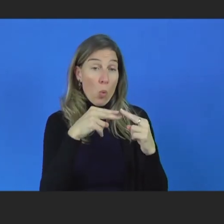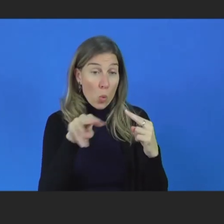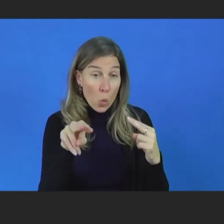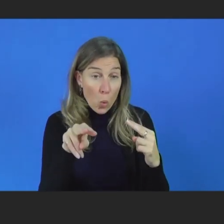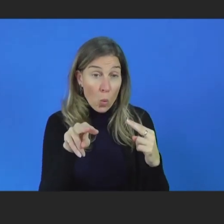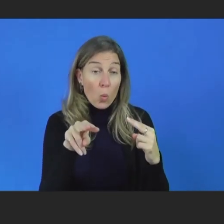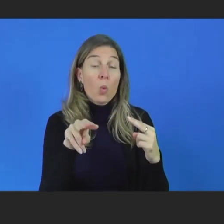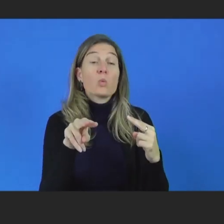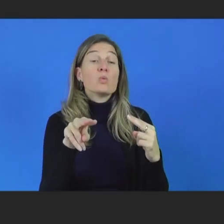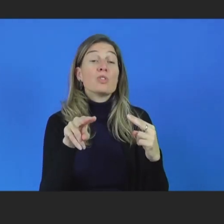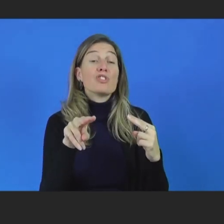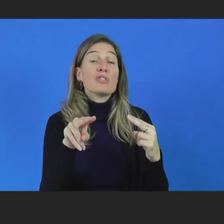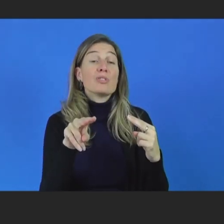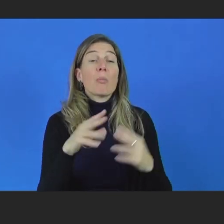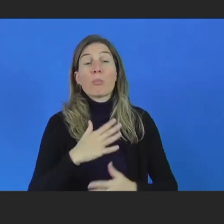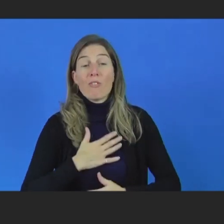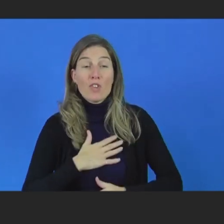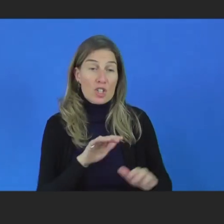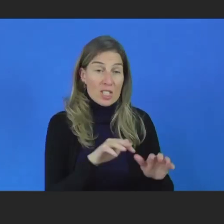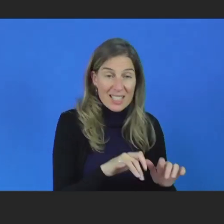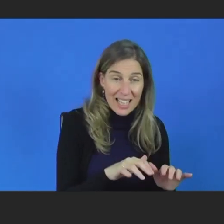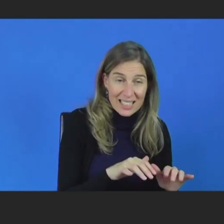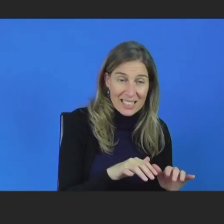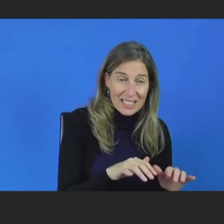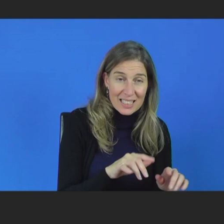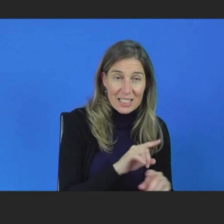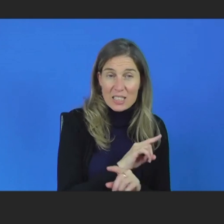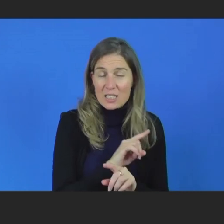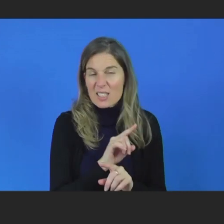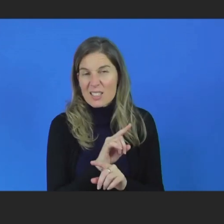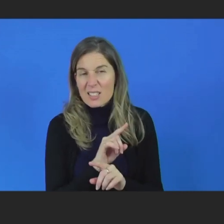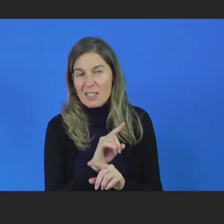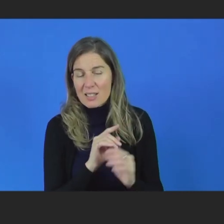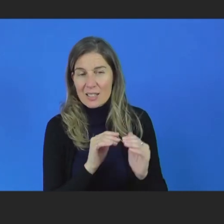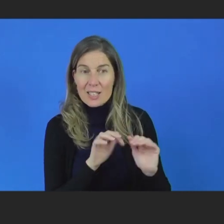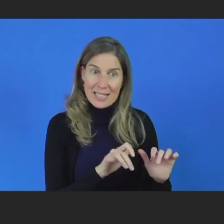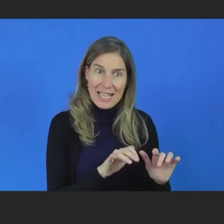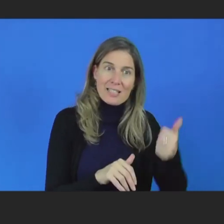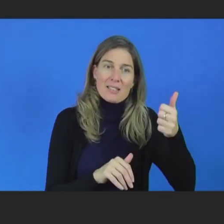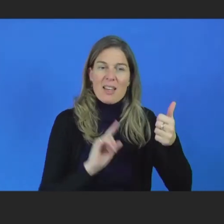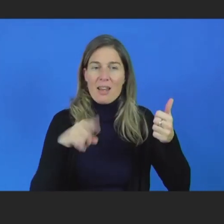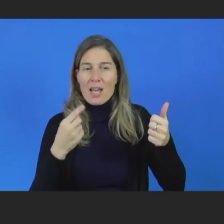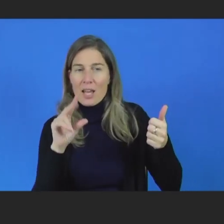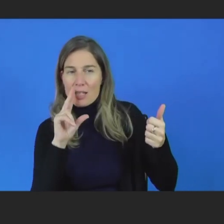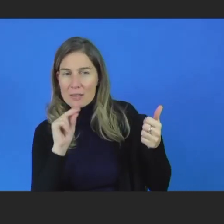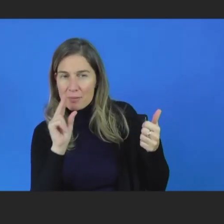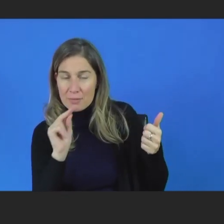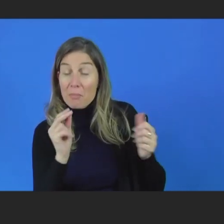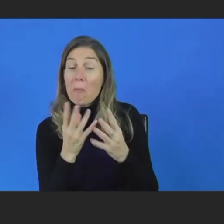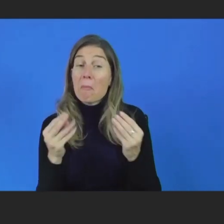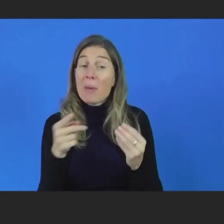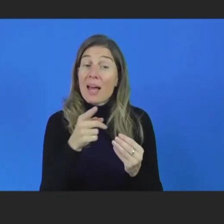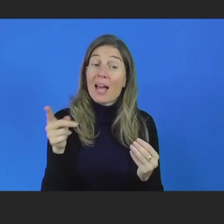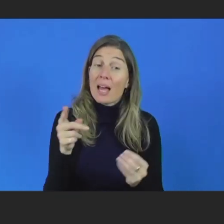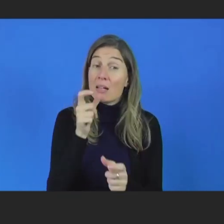then then speaking. There are many people who, for whom verbal speech is not